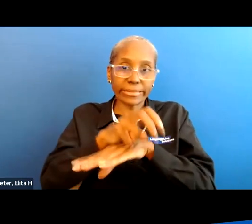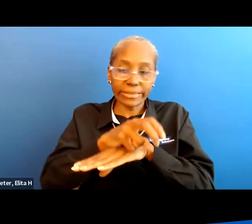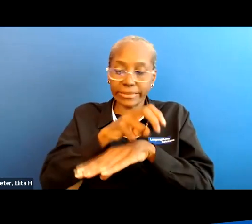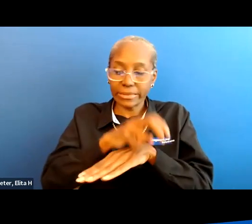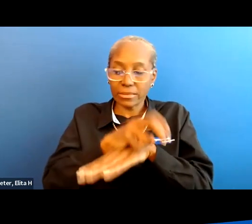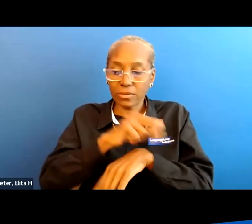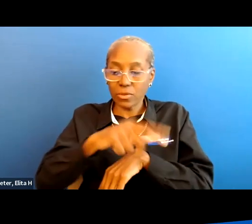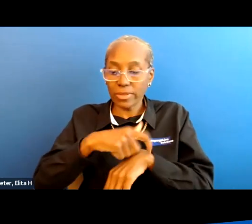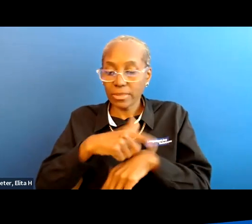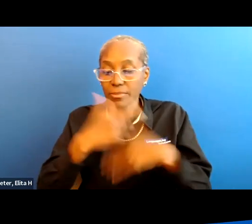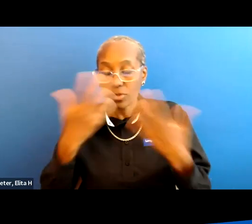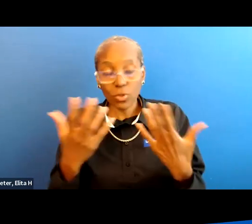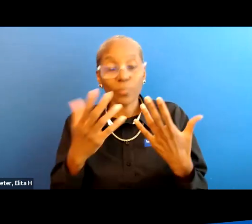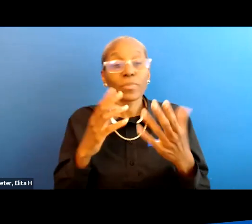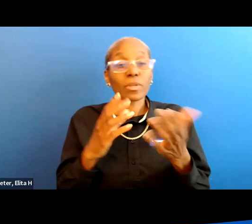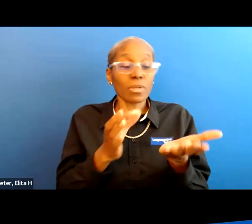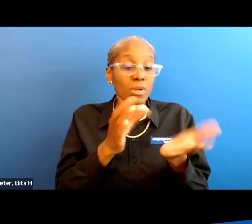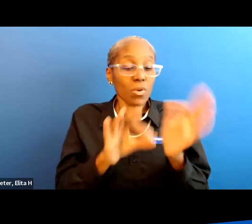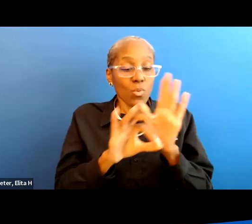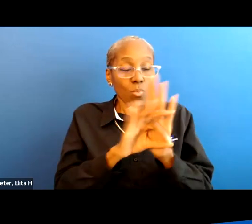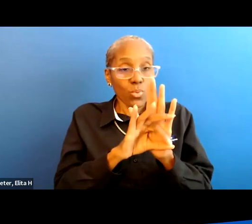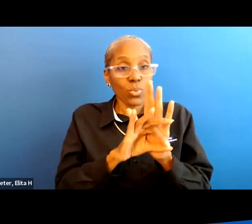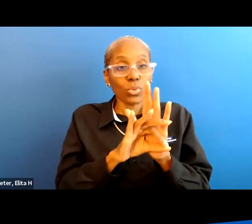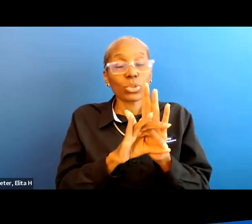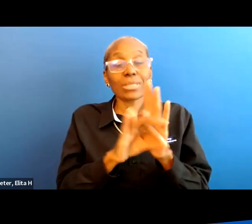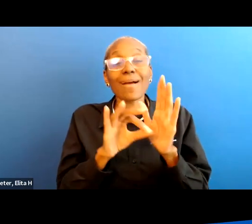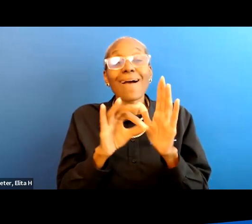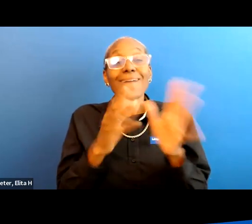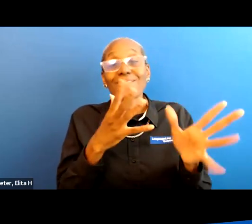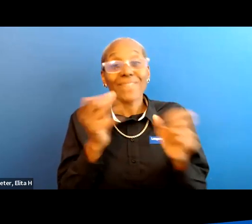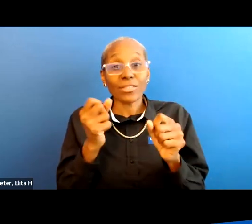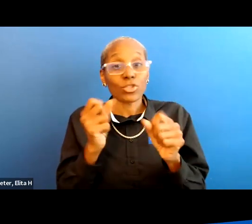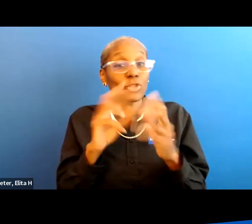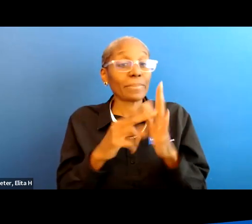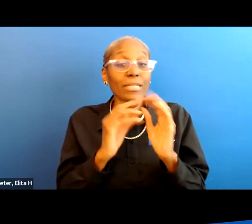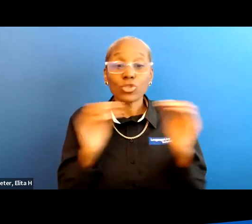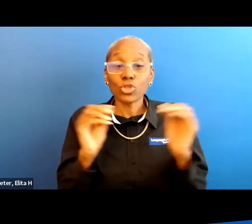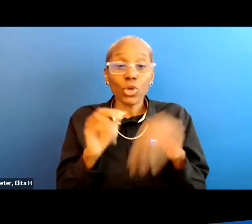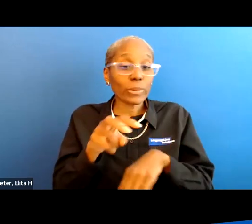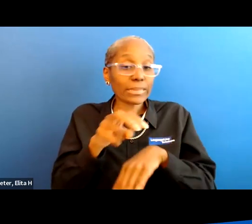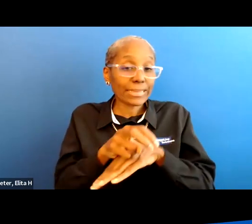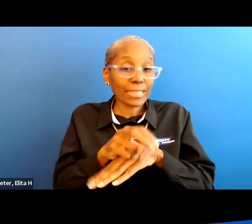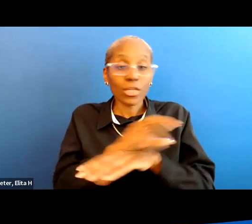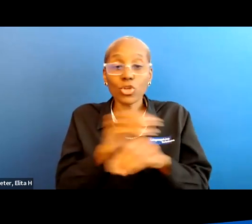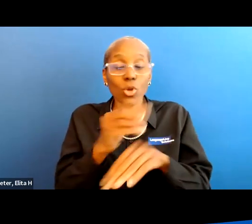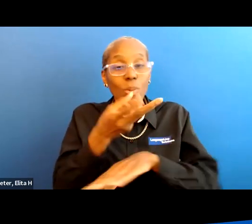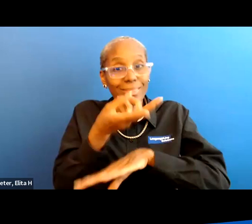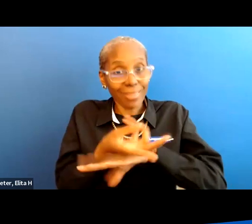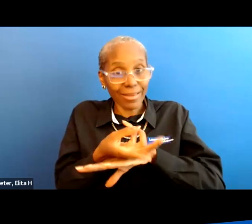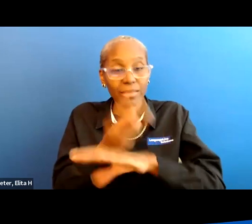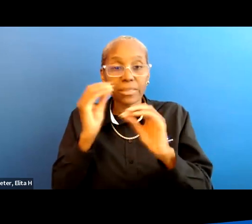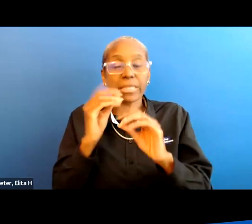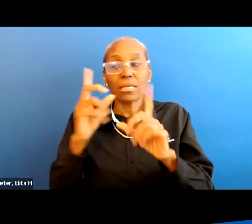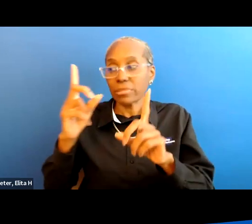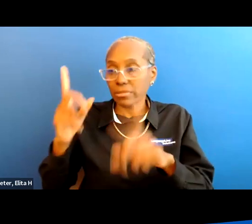so wounds heal faster when there's no pressure which means no sitting or lying on that side since this has been